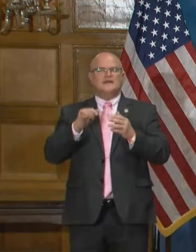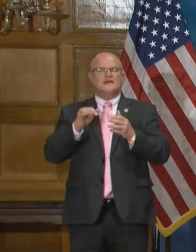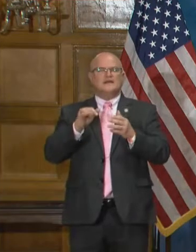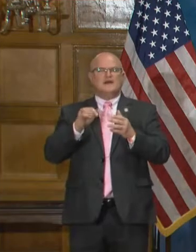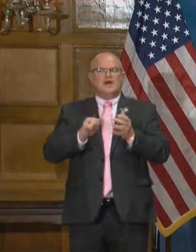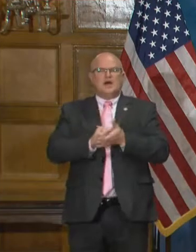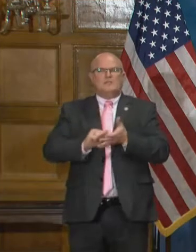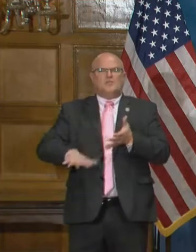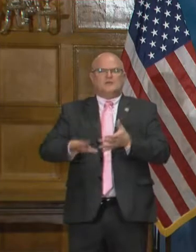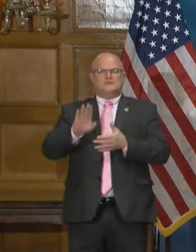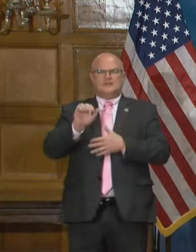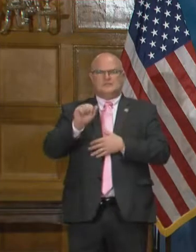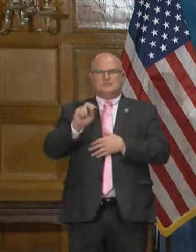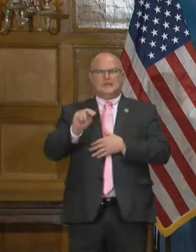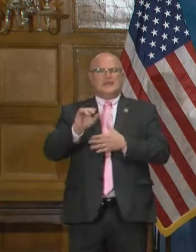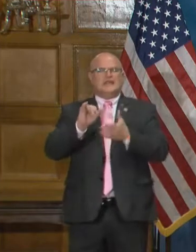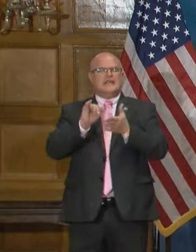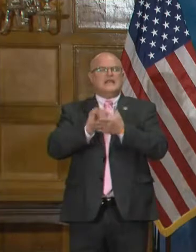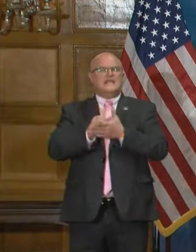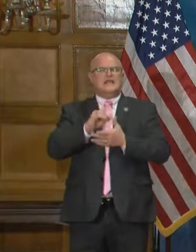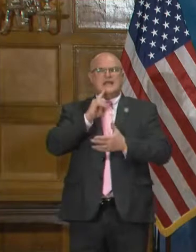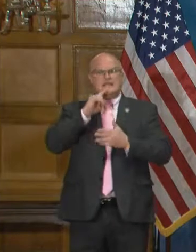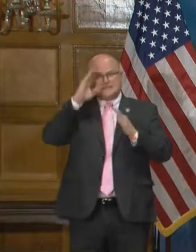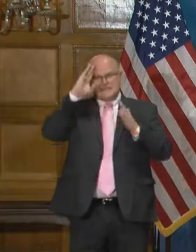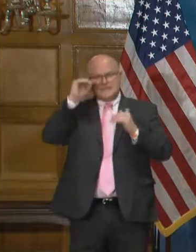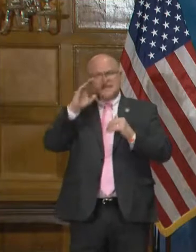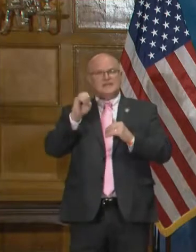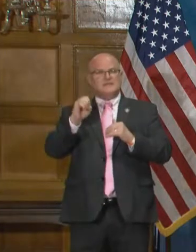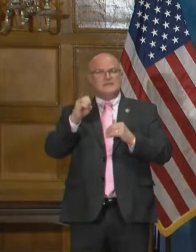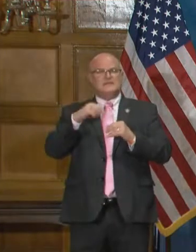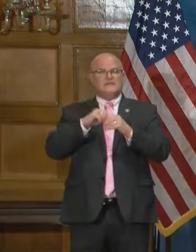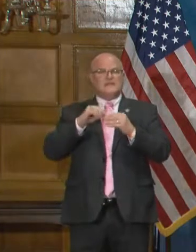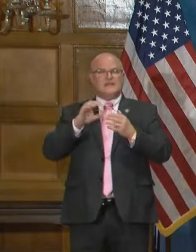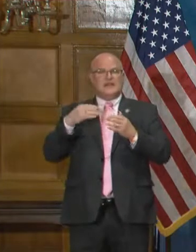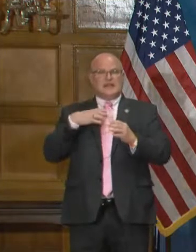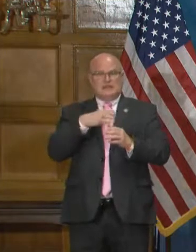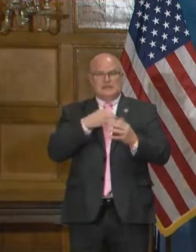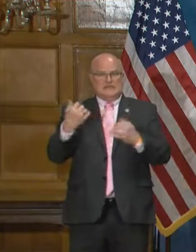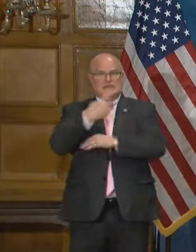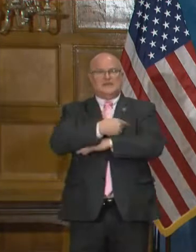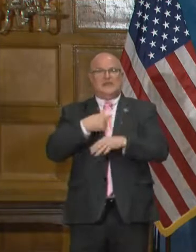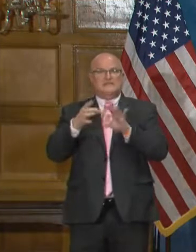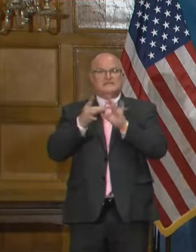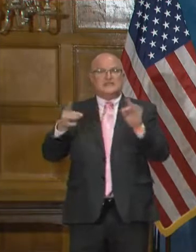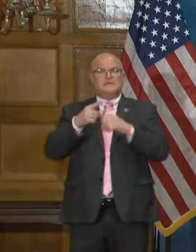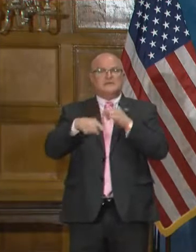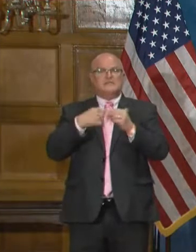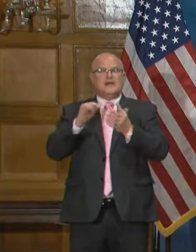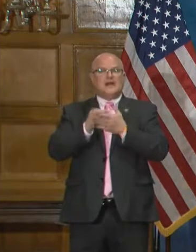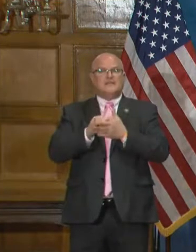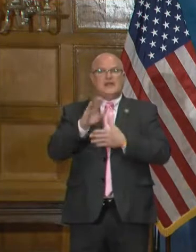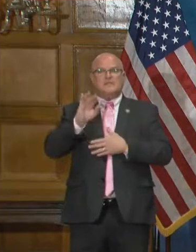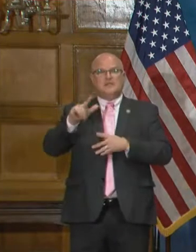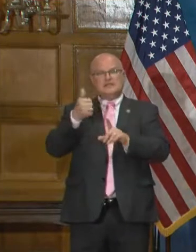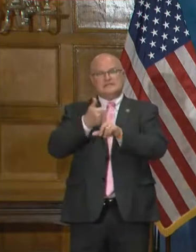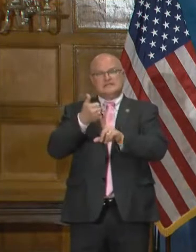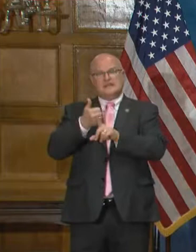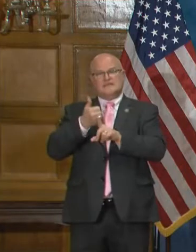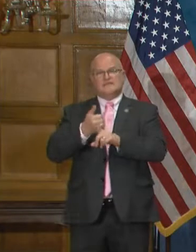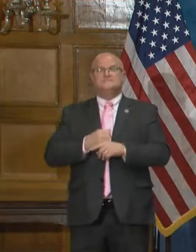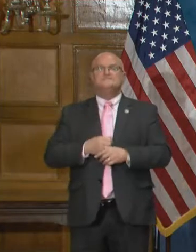total abortion ban. Um, that is expected to be heard in the committee today. Do you have a statement regarding that bill itself?